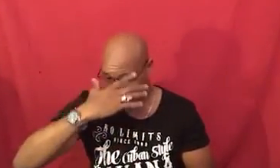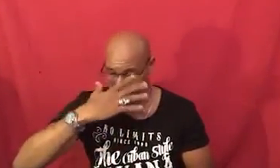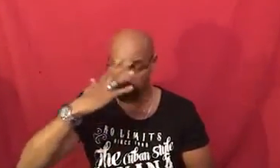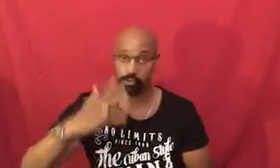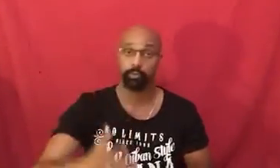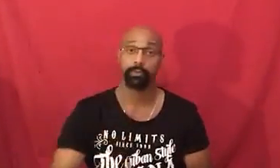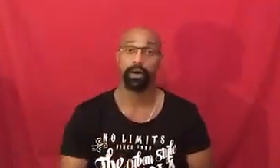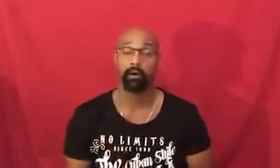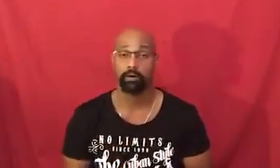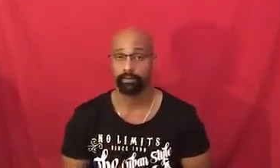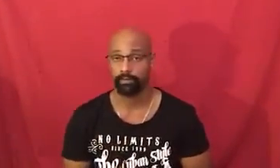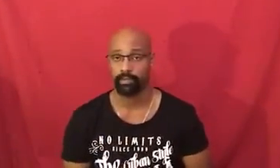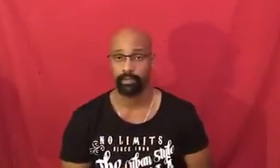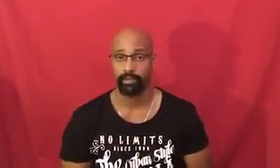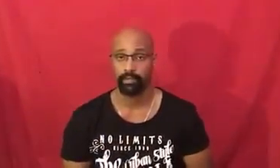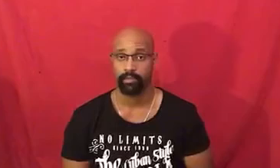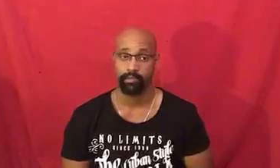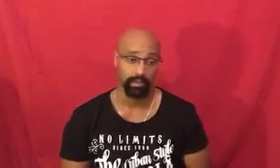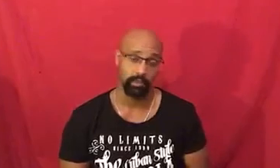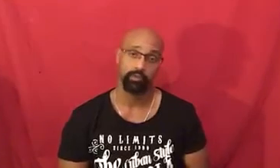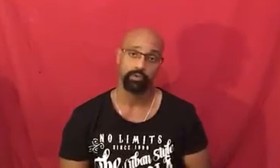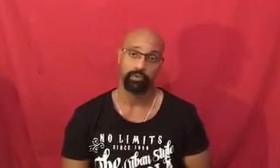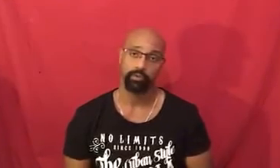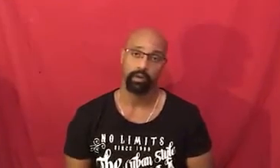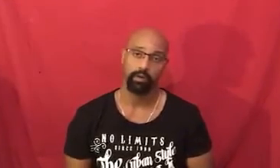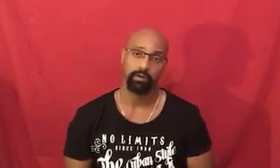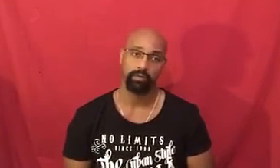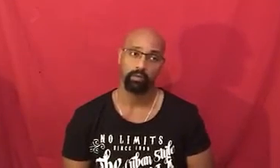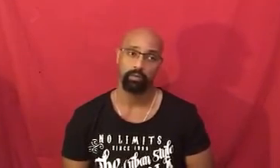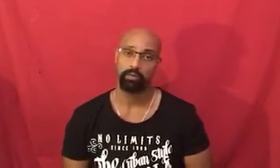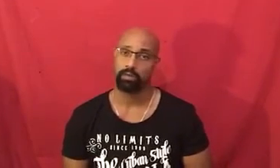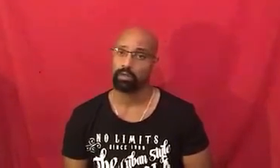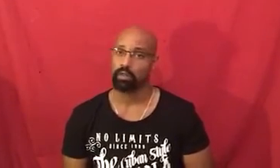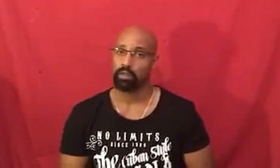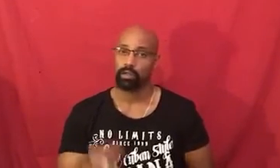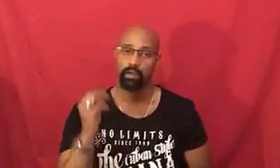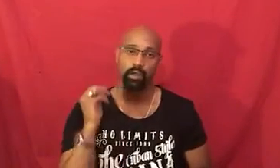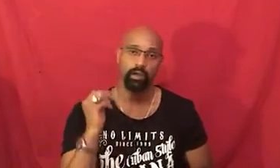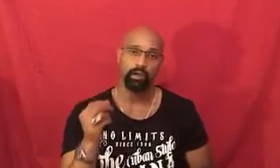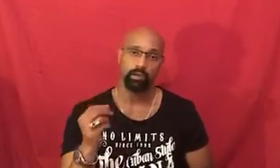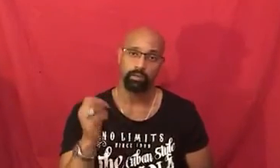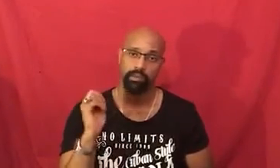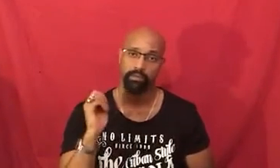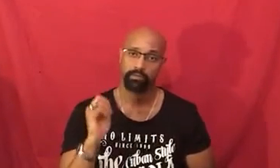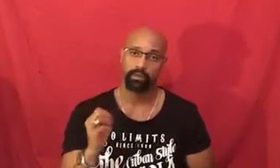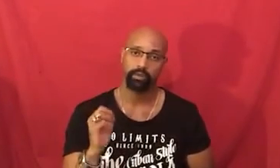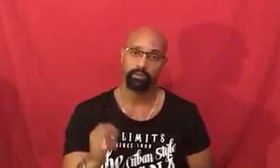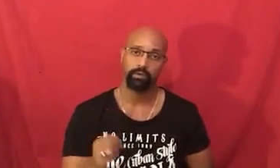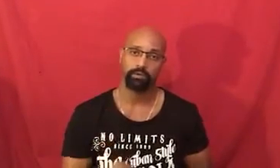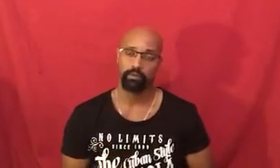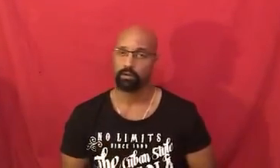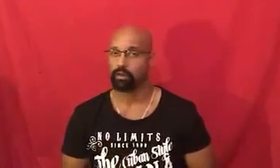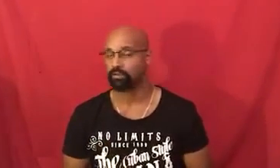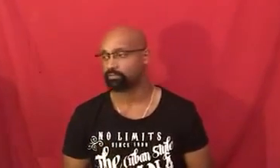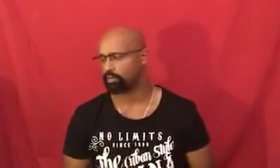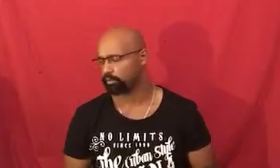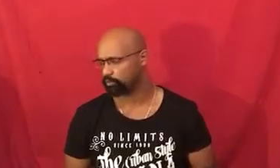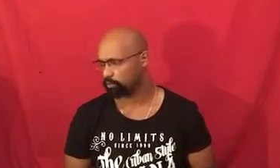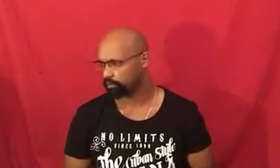is a superpower it's an actual superpower that will alone get you very very far in life but of course